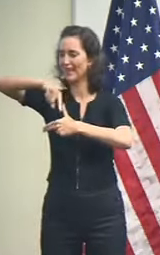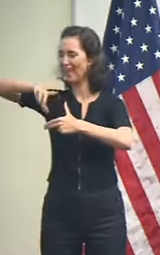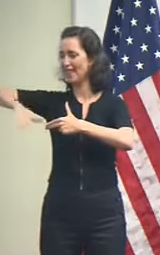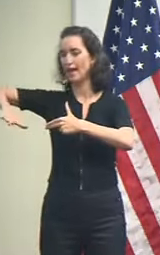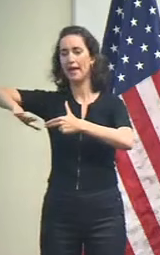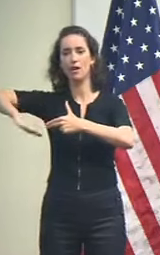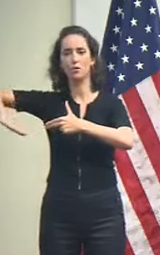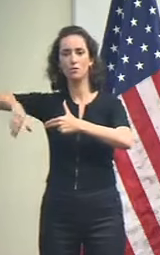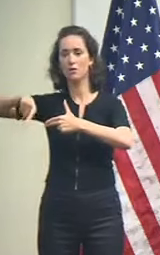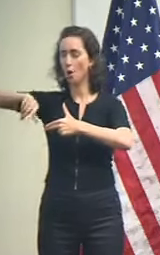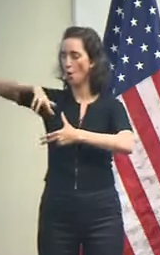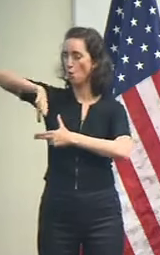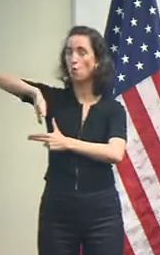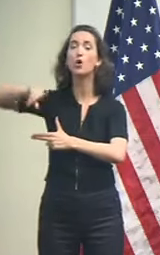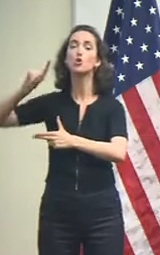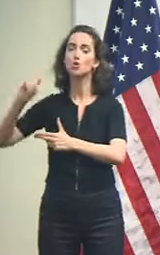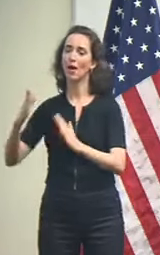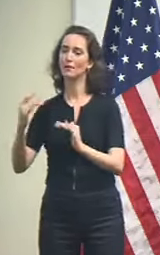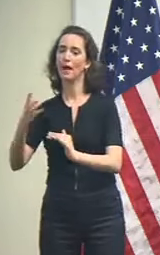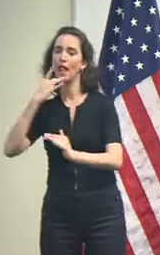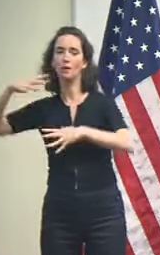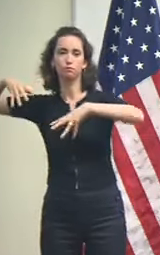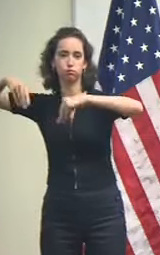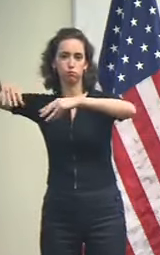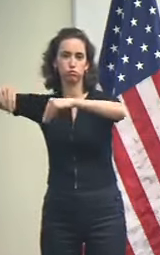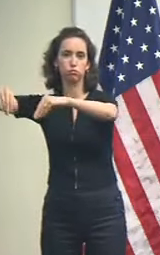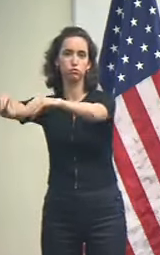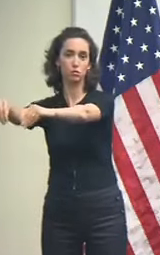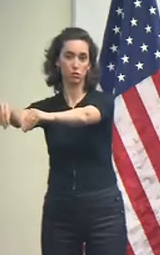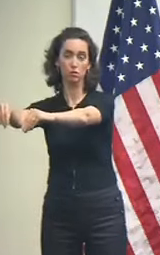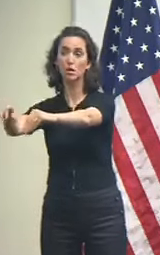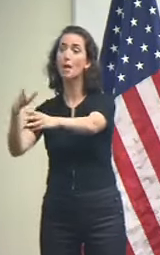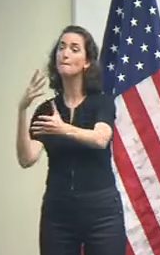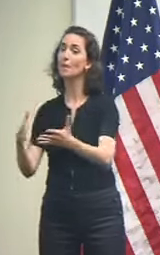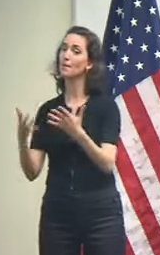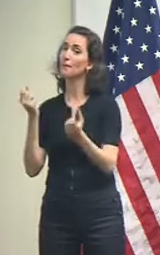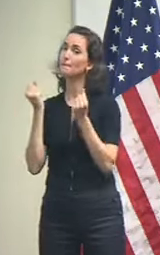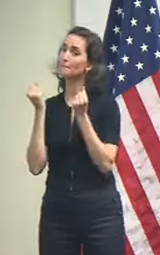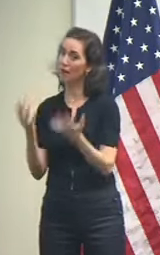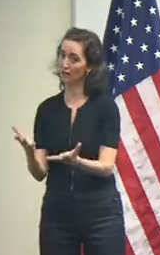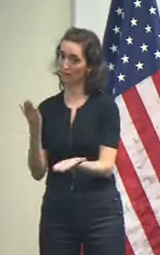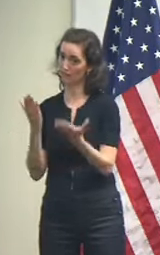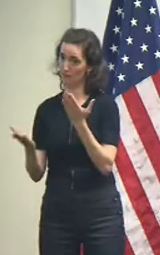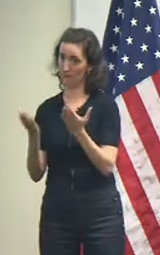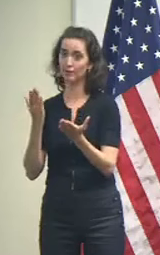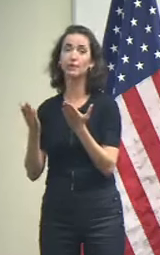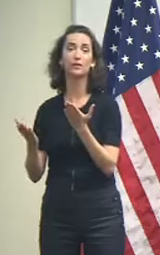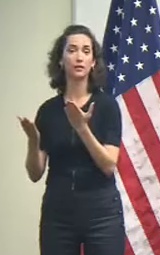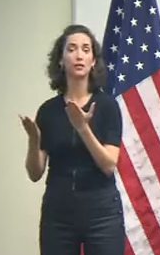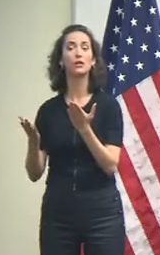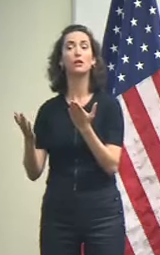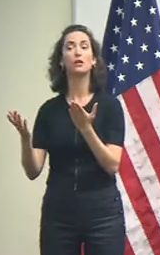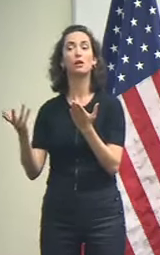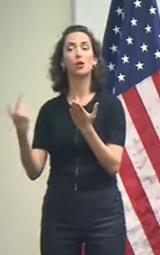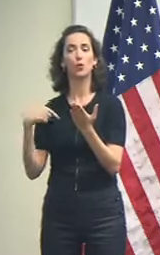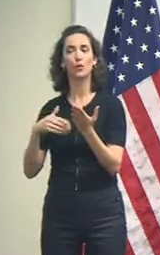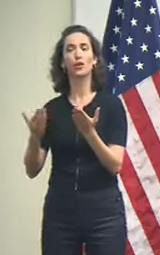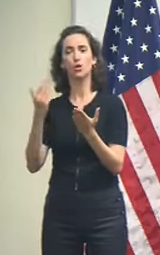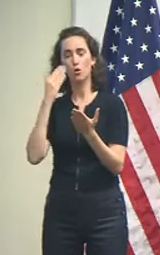expect power outages. They could be extensive. We know that there are more than 5